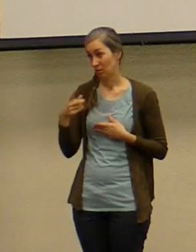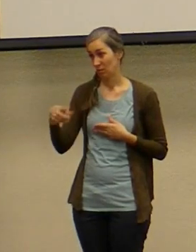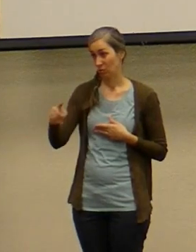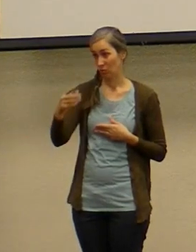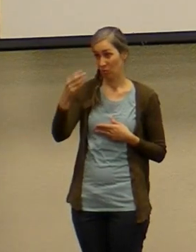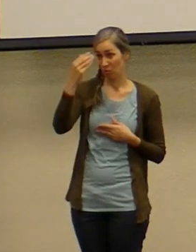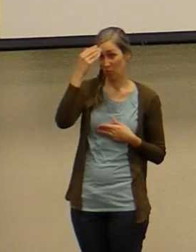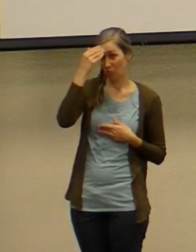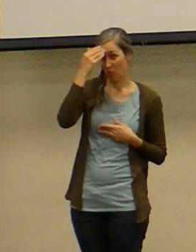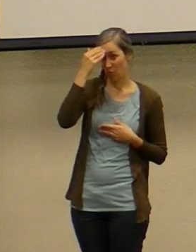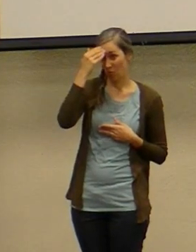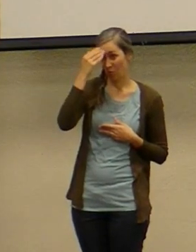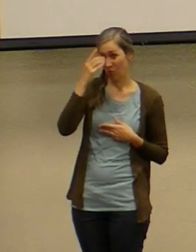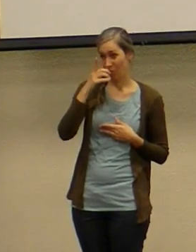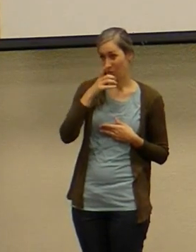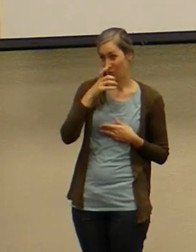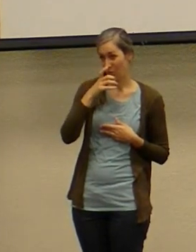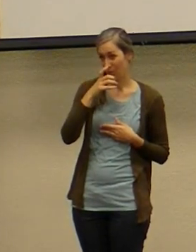the boy was me